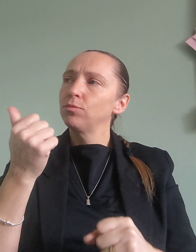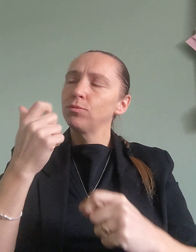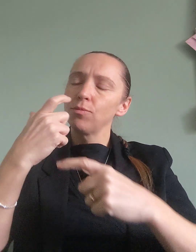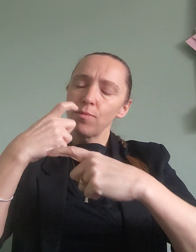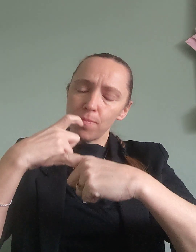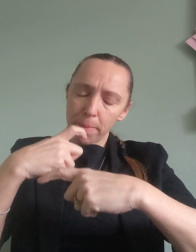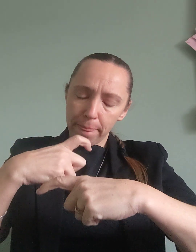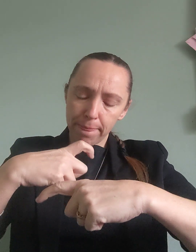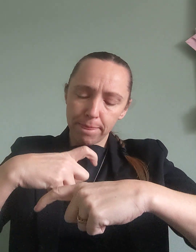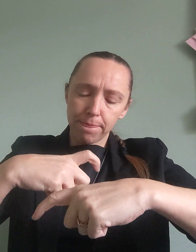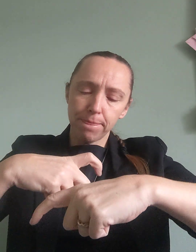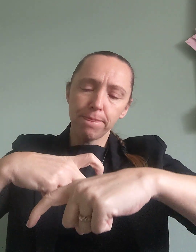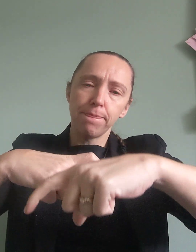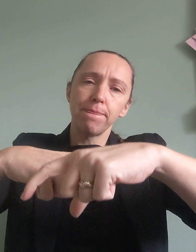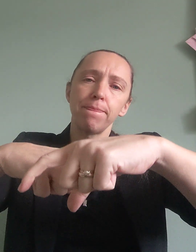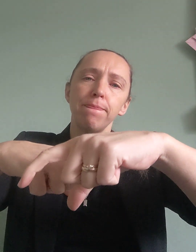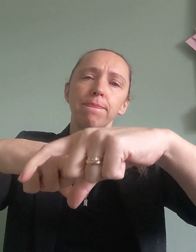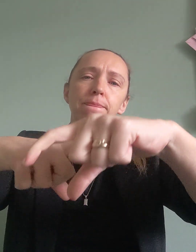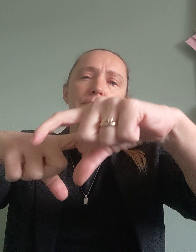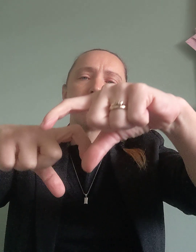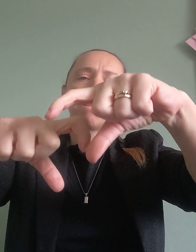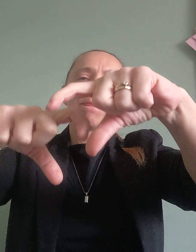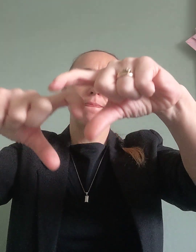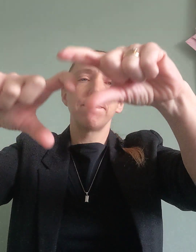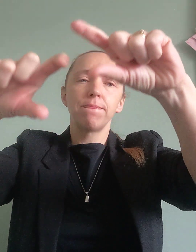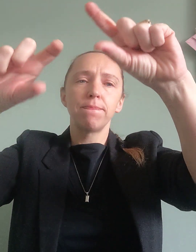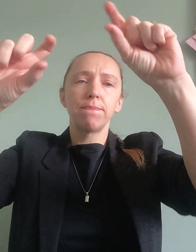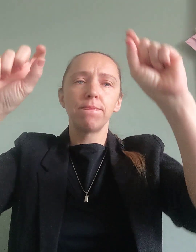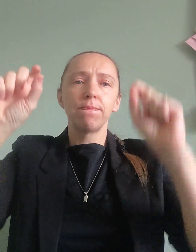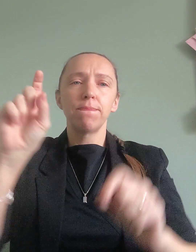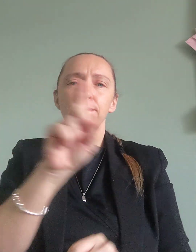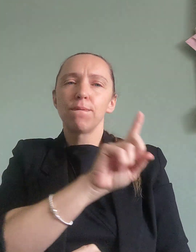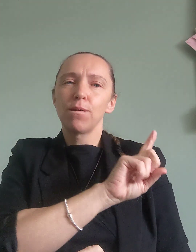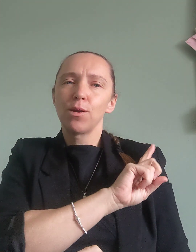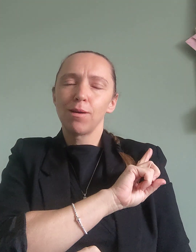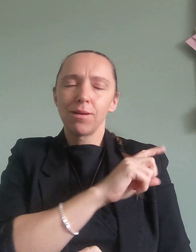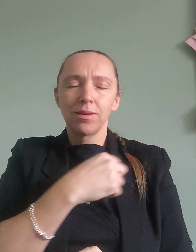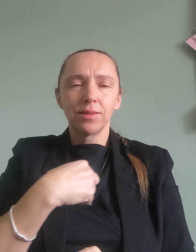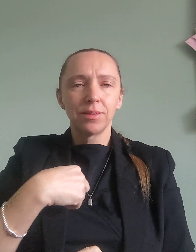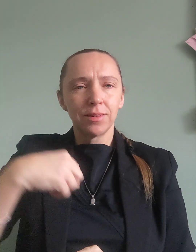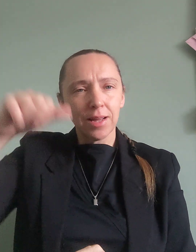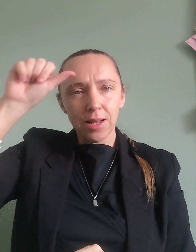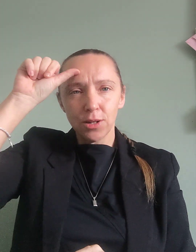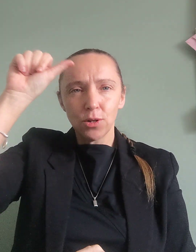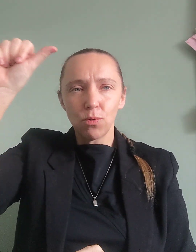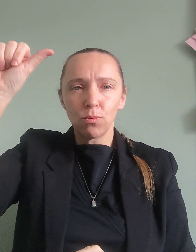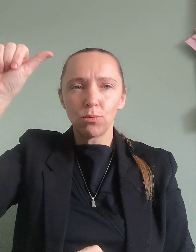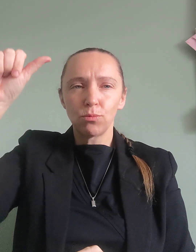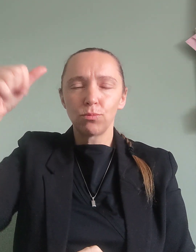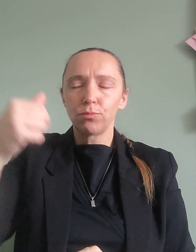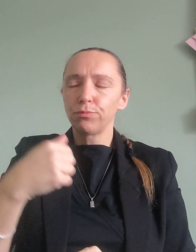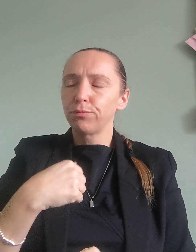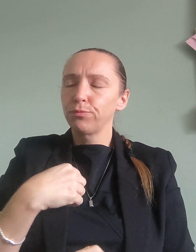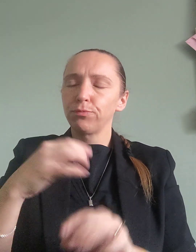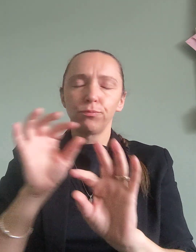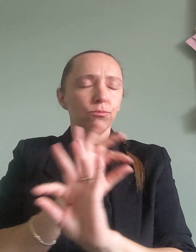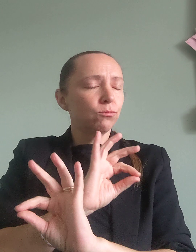and carry on, cause I know, I